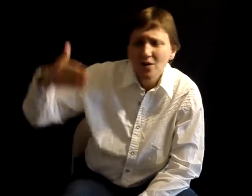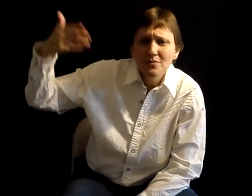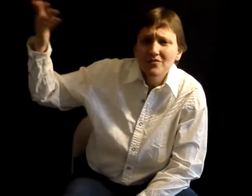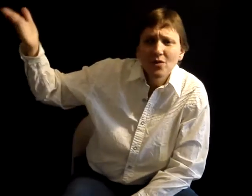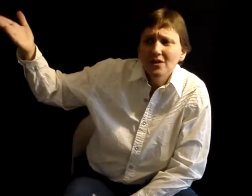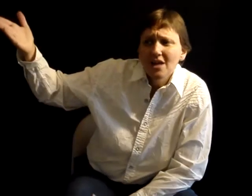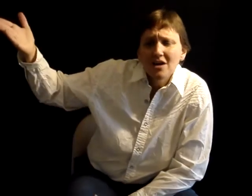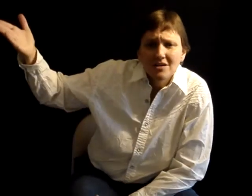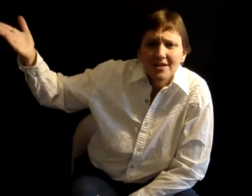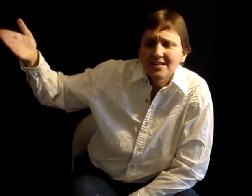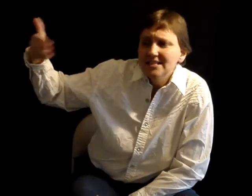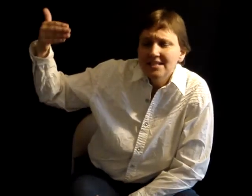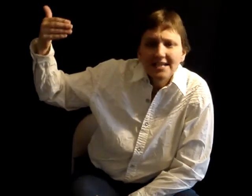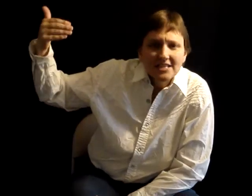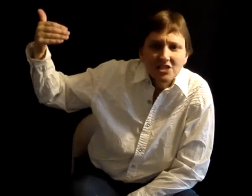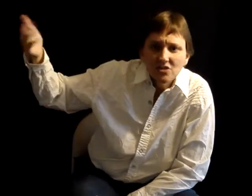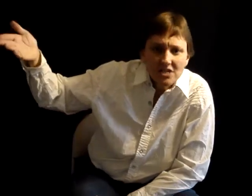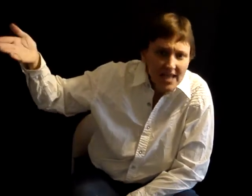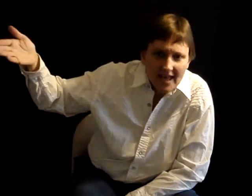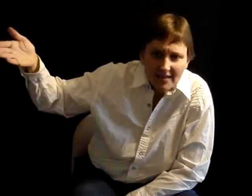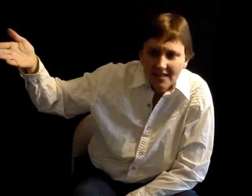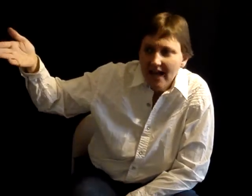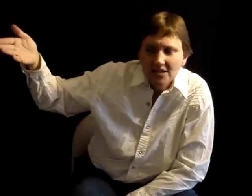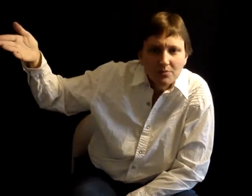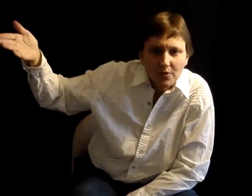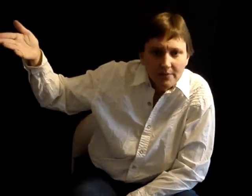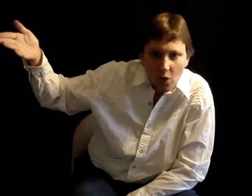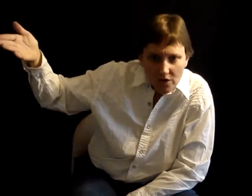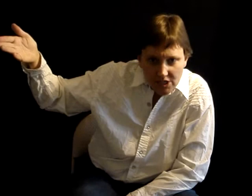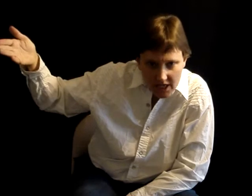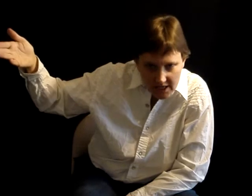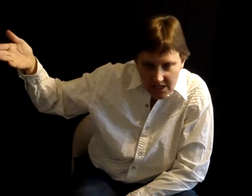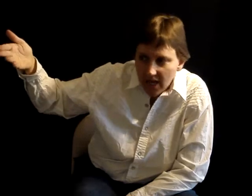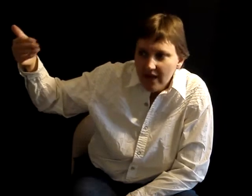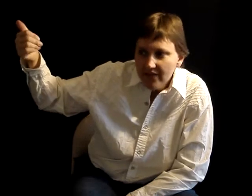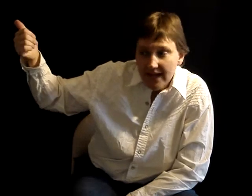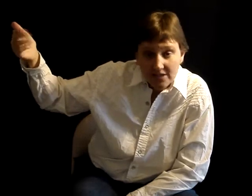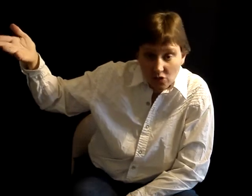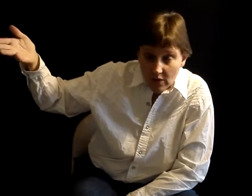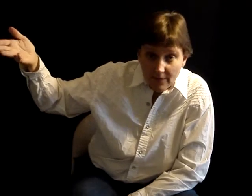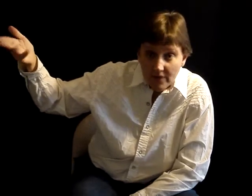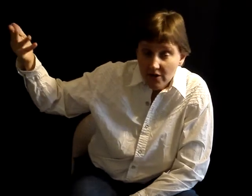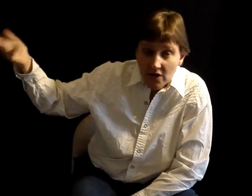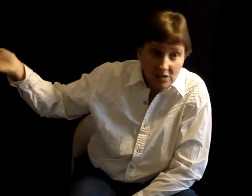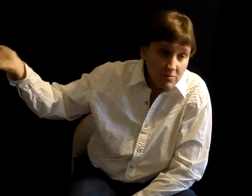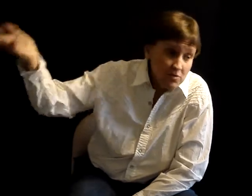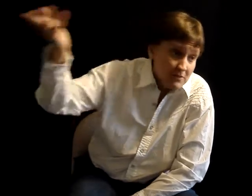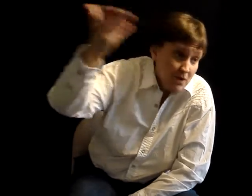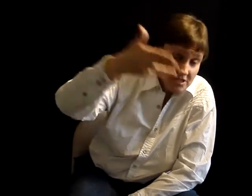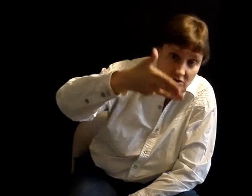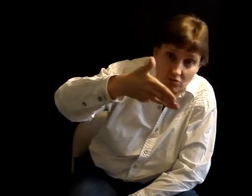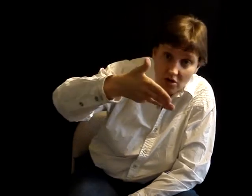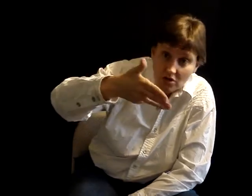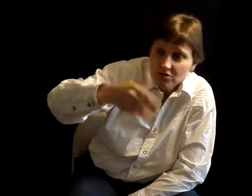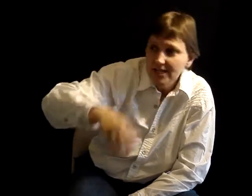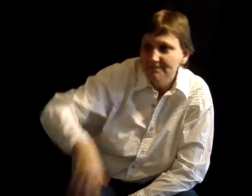working with Foley and Lardner. I think he's connected to Judith Kaye, the ex-Supreme Court judge that is corrupt, that her husband was at Prosecutor Rose, and